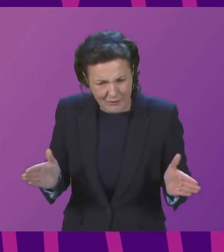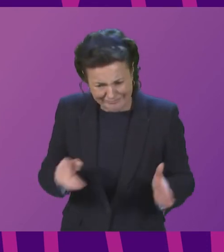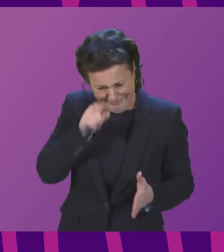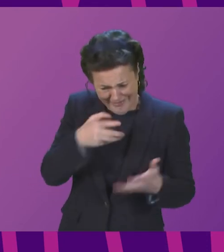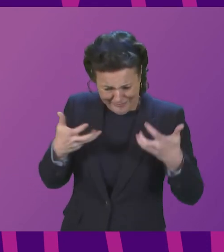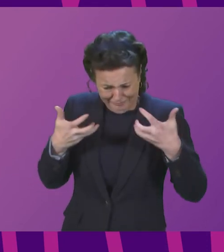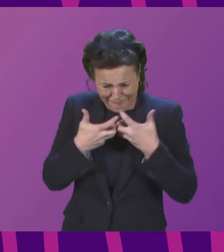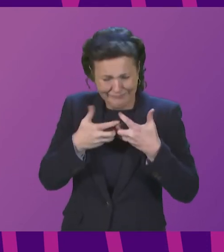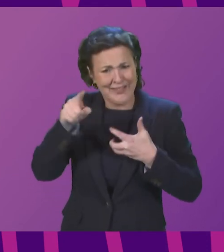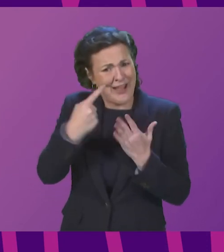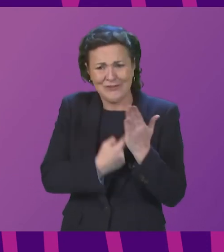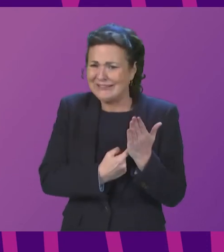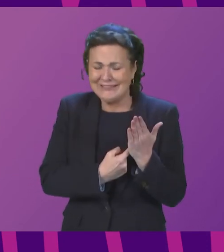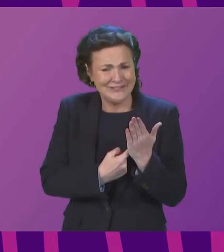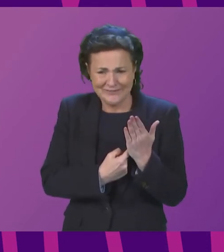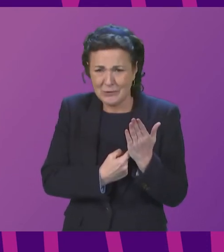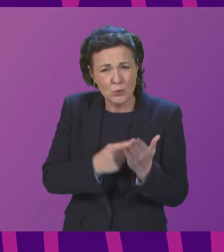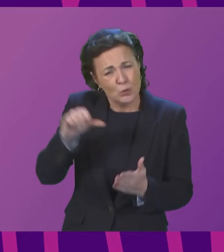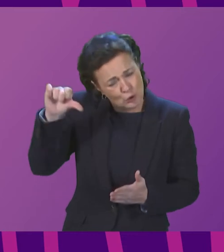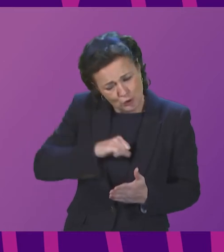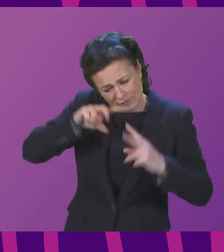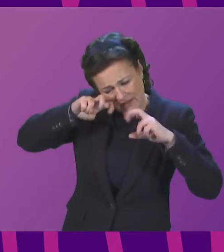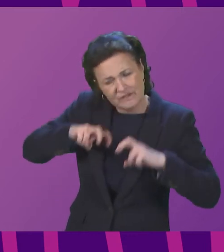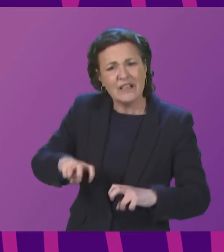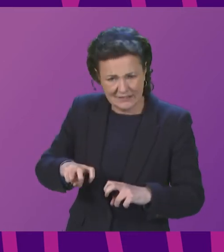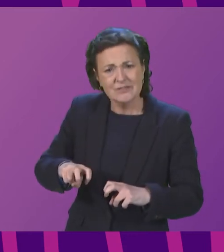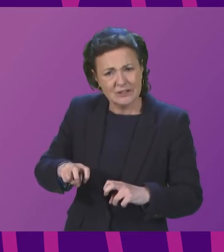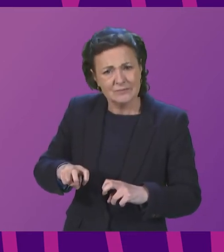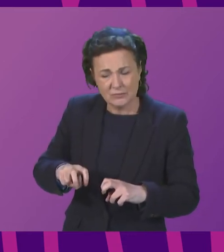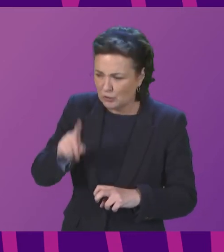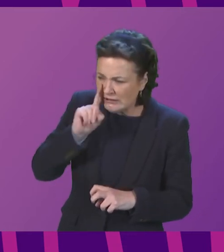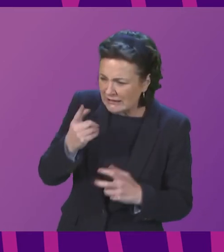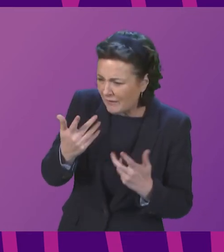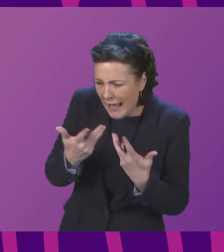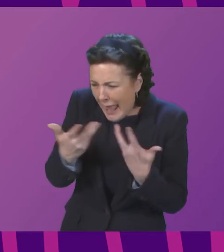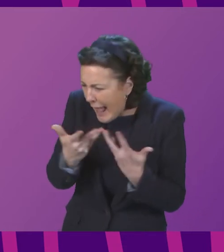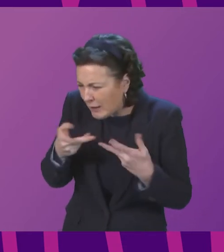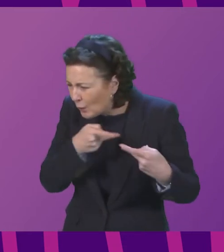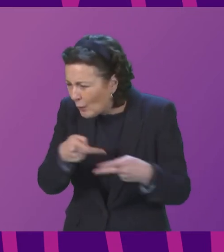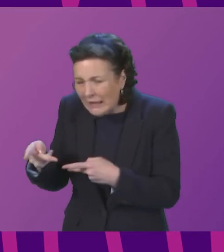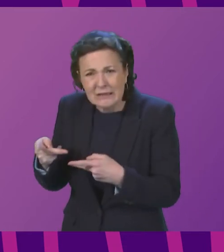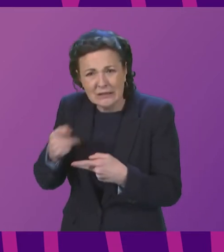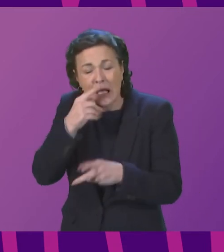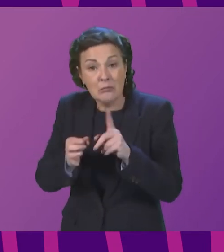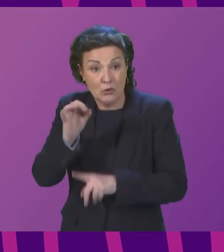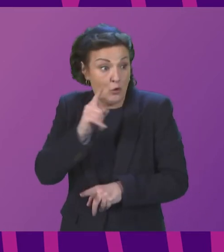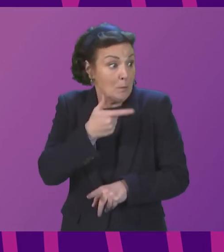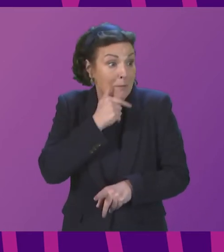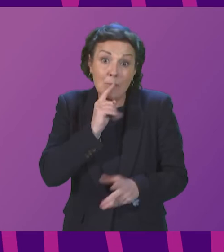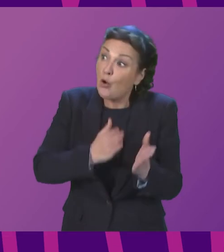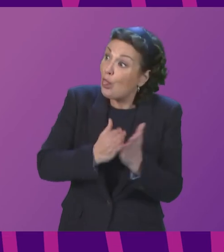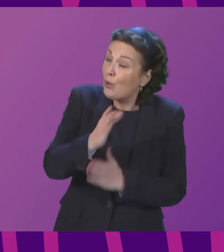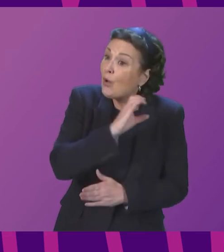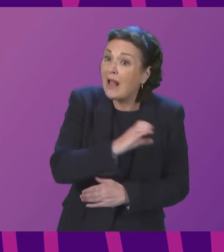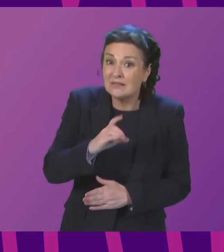criteria to ensure that we at least investigate and see where we can. Because for those individuals going through this horrific situation,